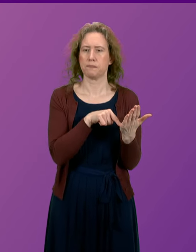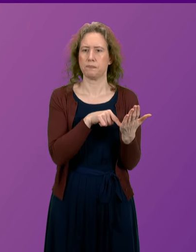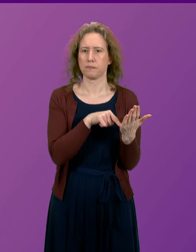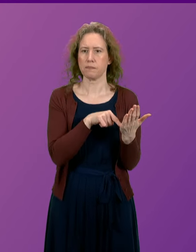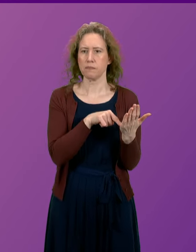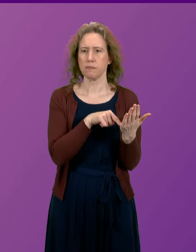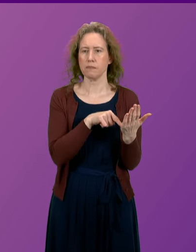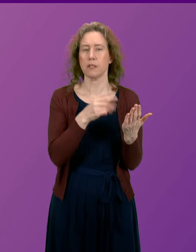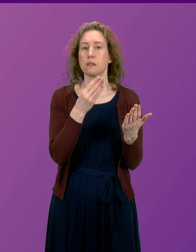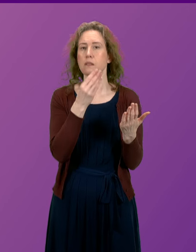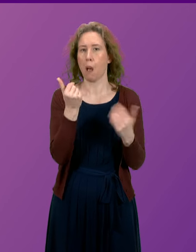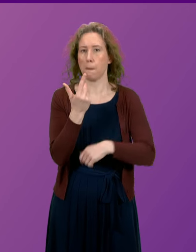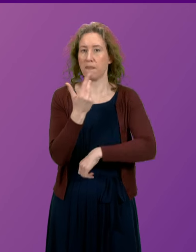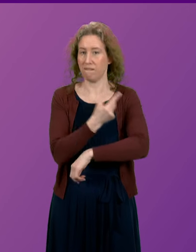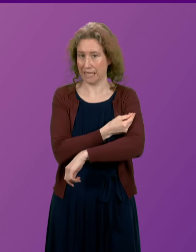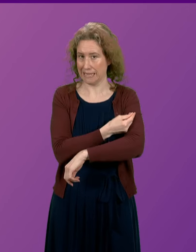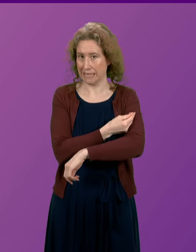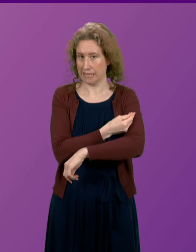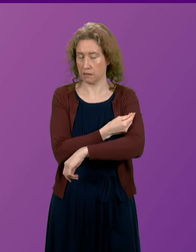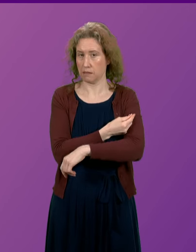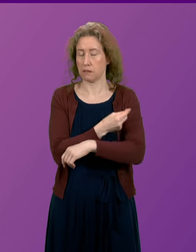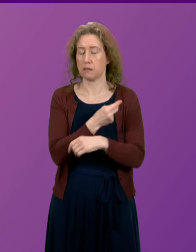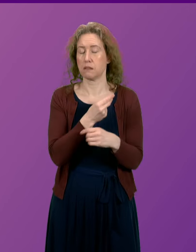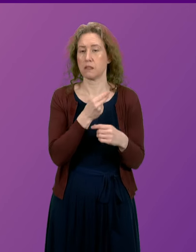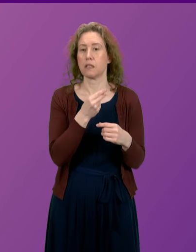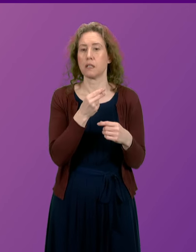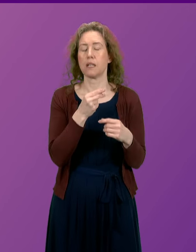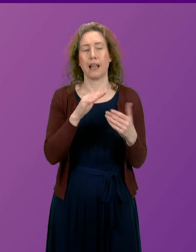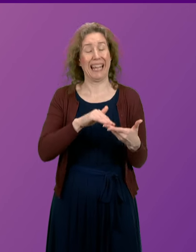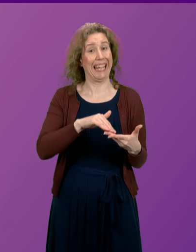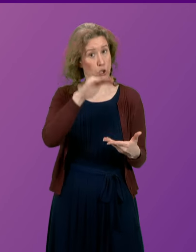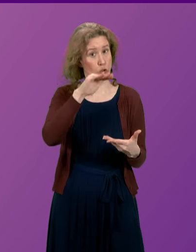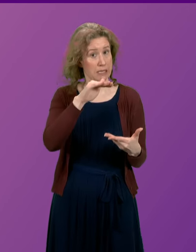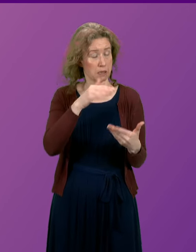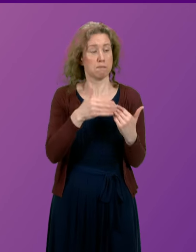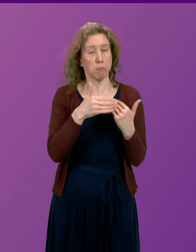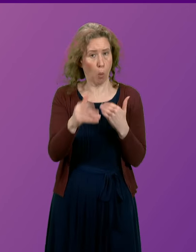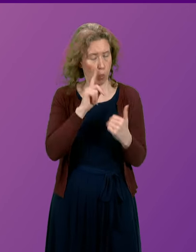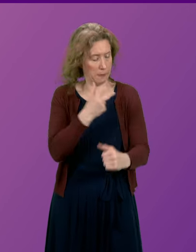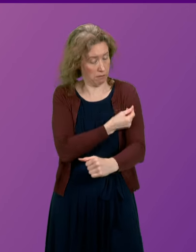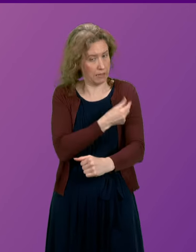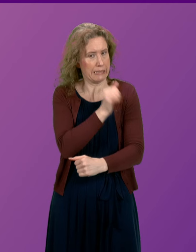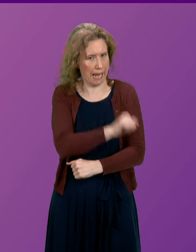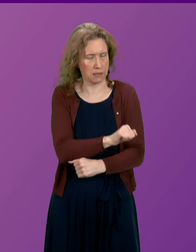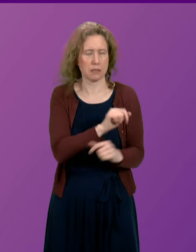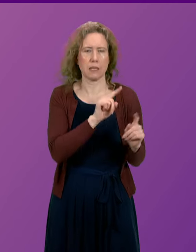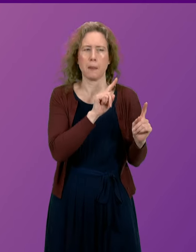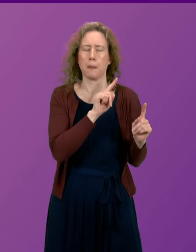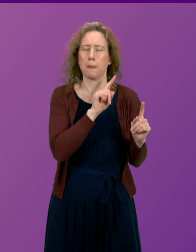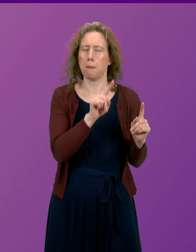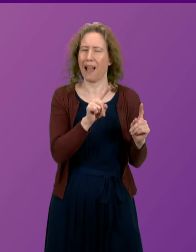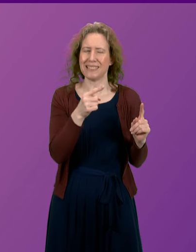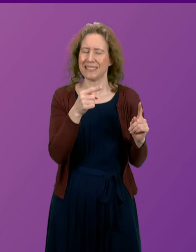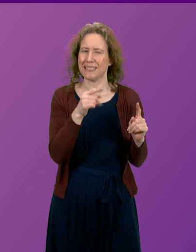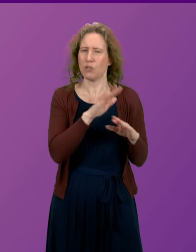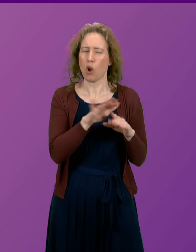some vaccinations an increase in uptake. But from the information I have, I